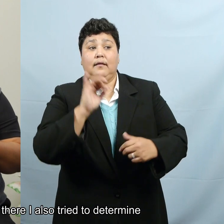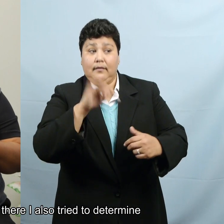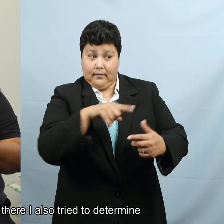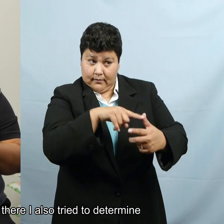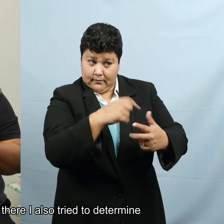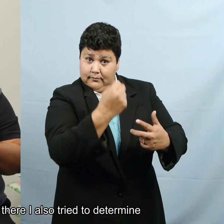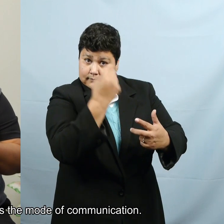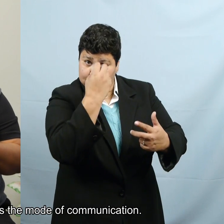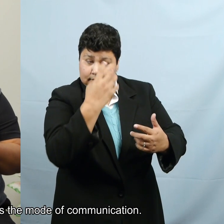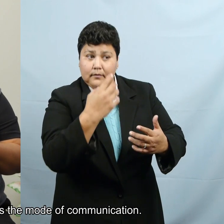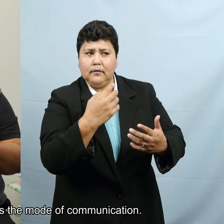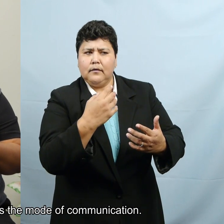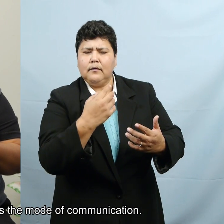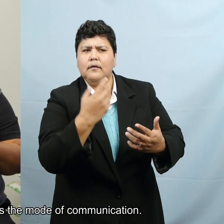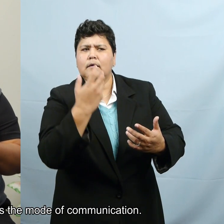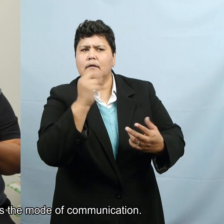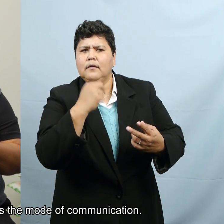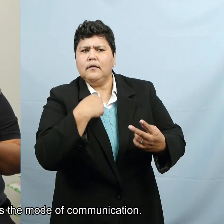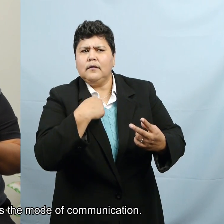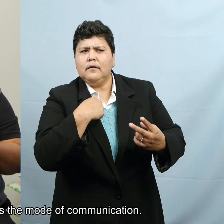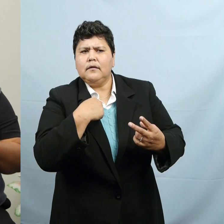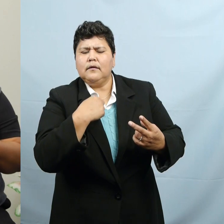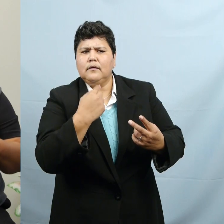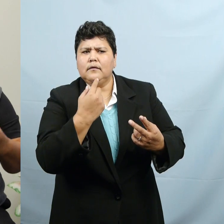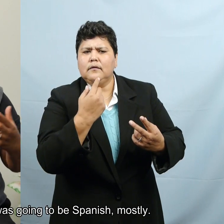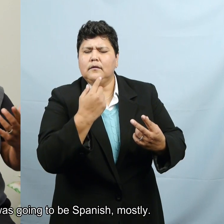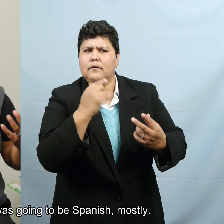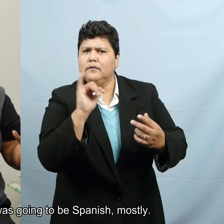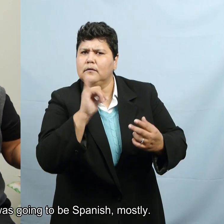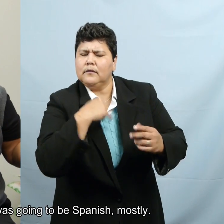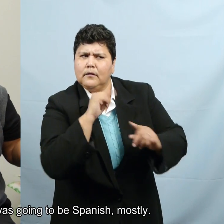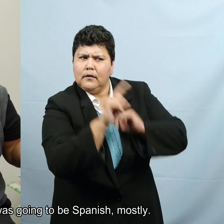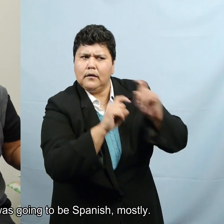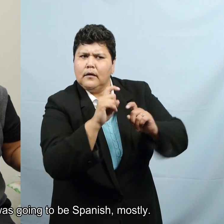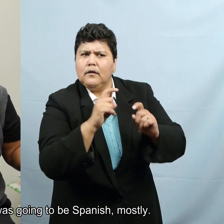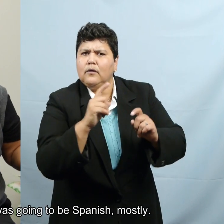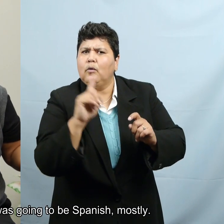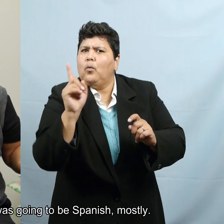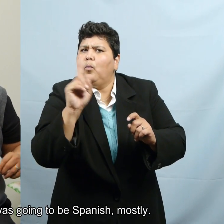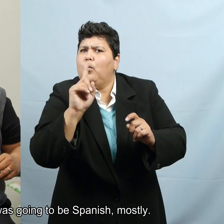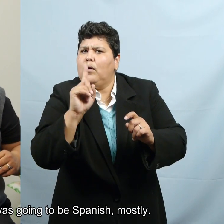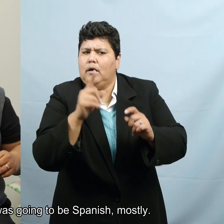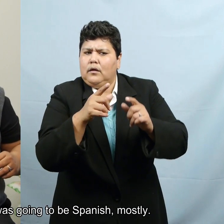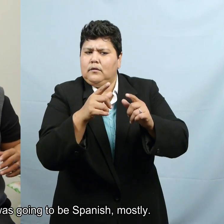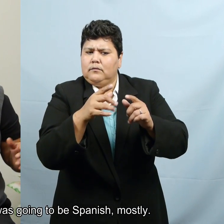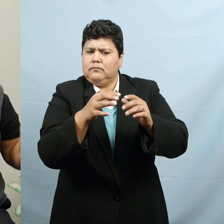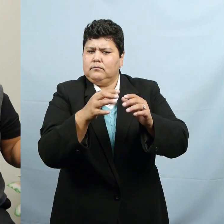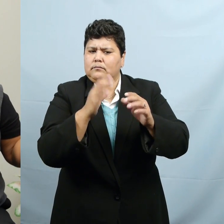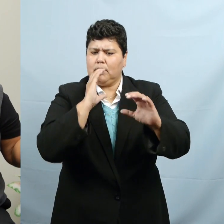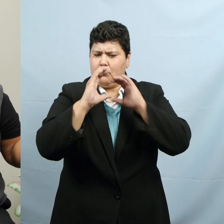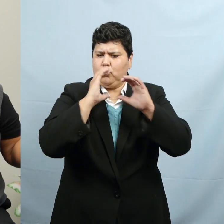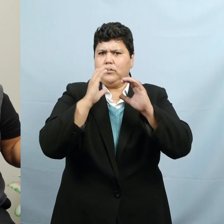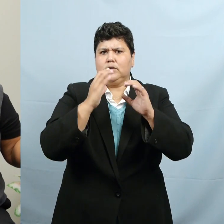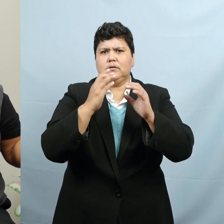tried to determine what was the mode of communication. And so there was going to be Spanish, mostly.